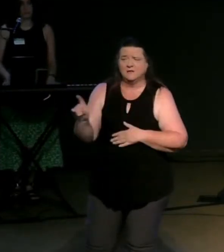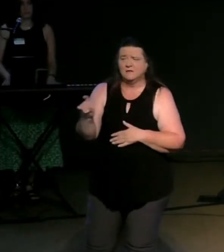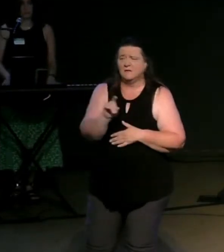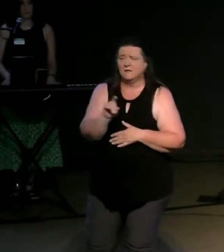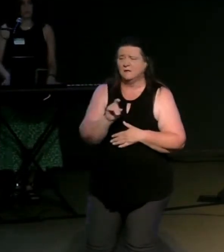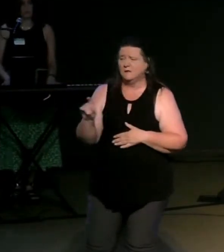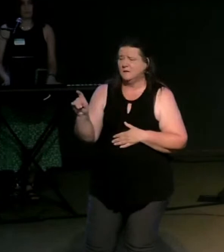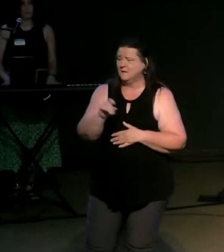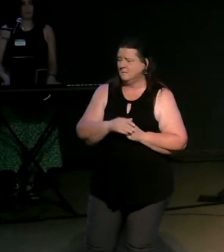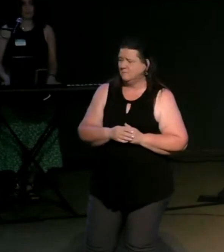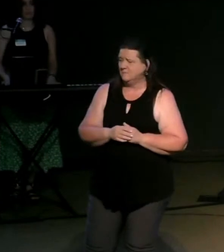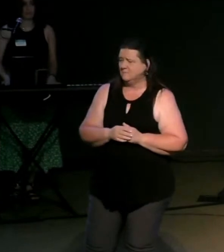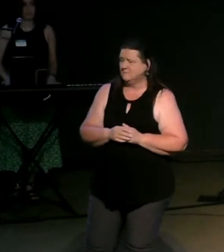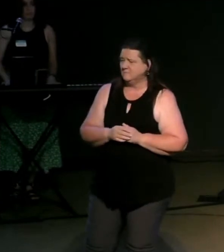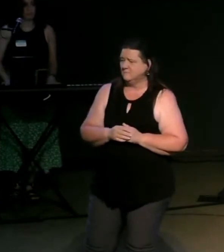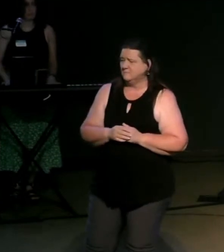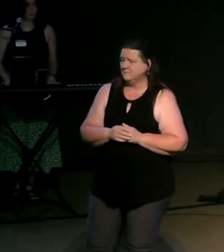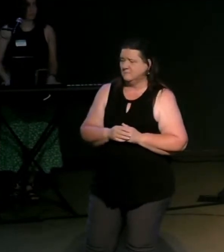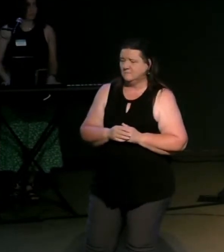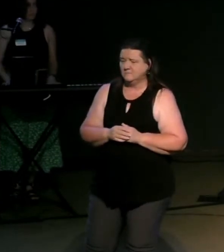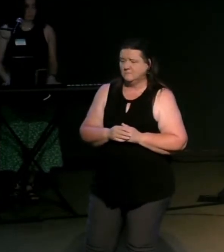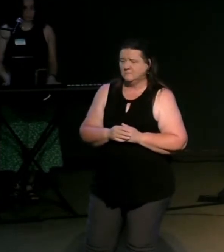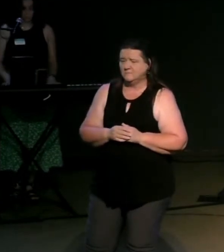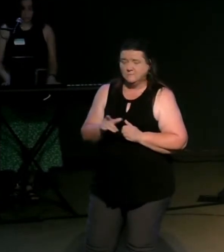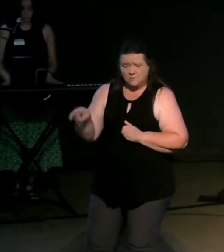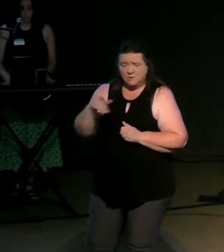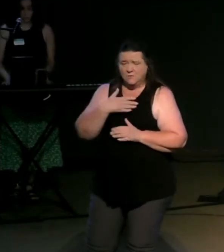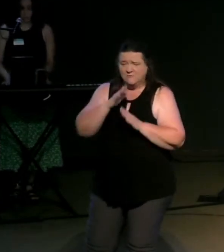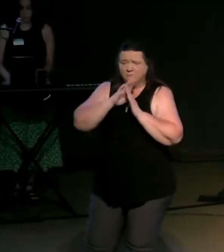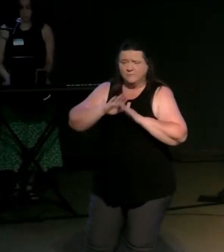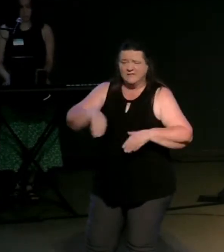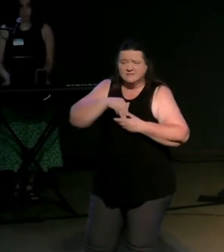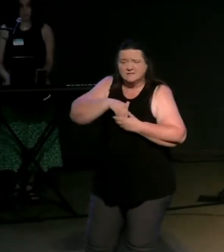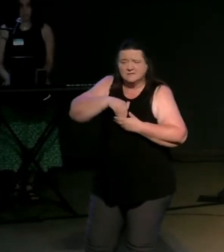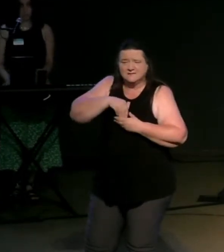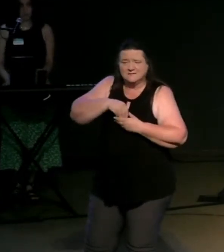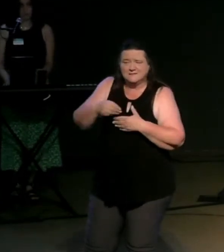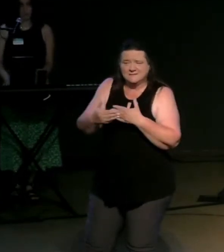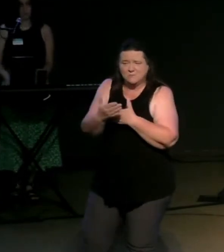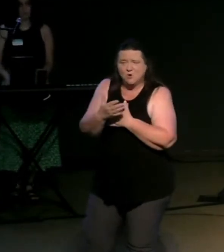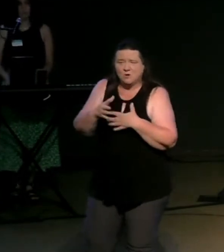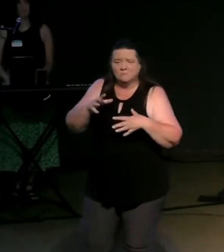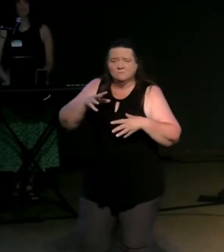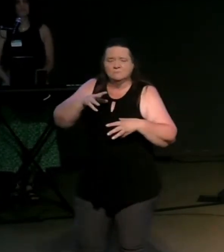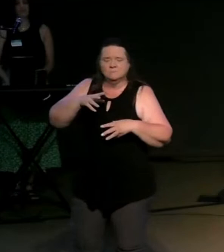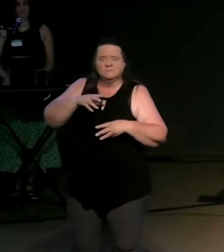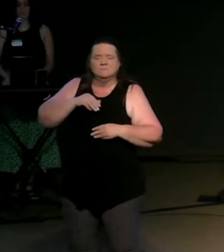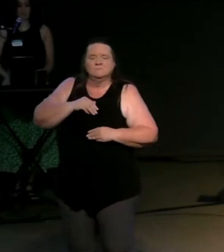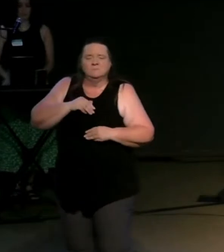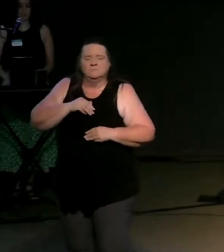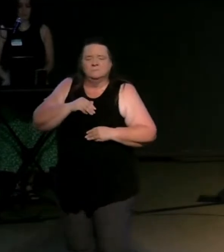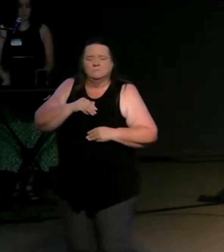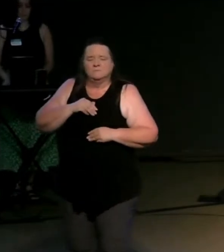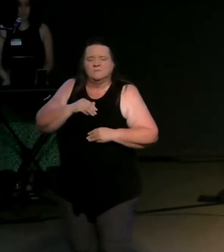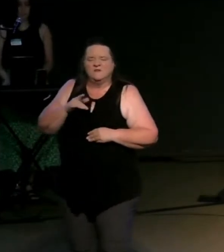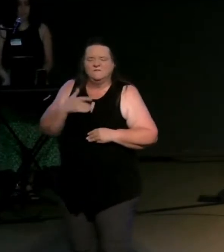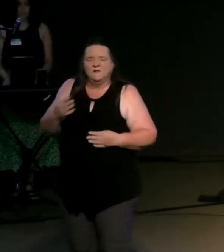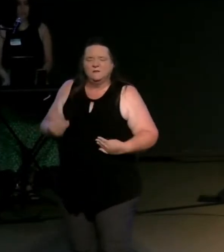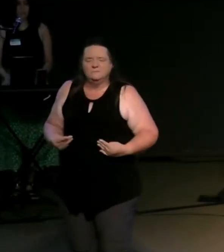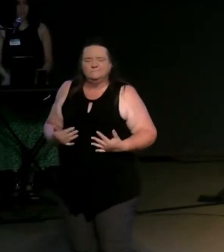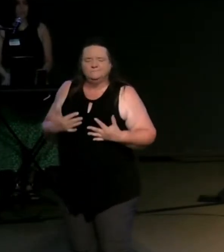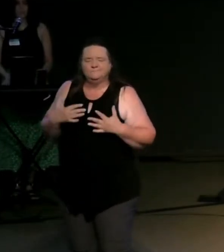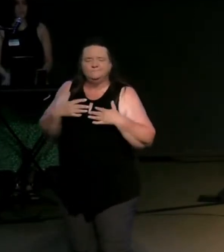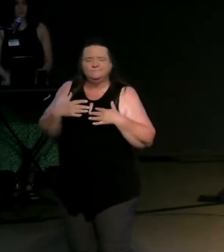may you be at peace this morning receiving his love his mercy his grace